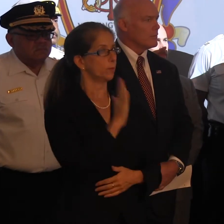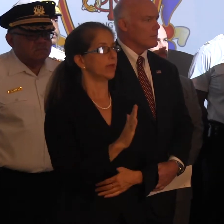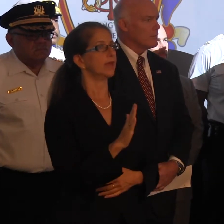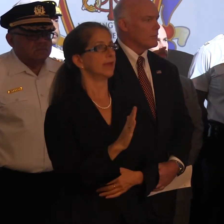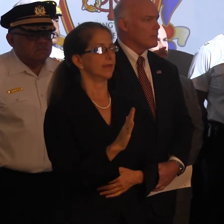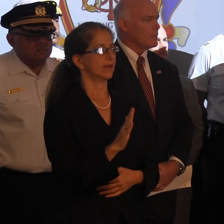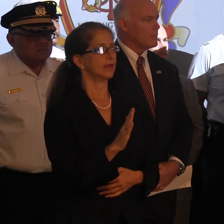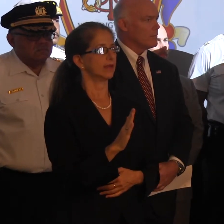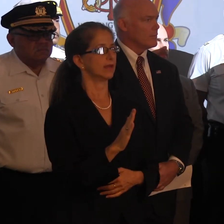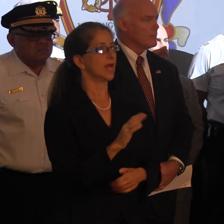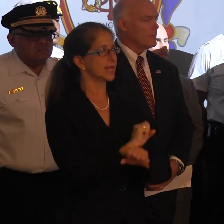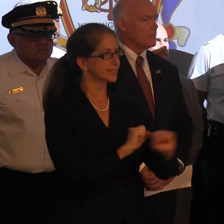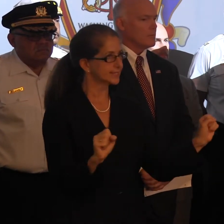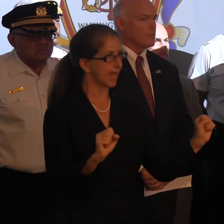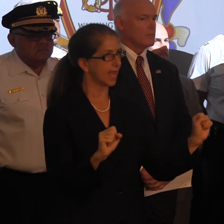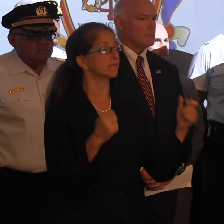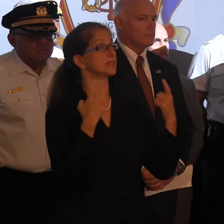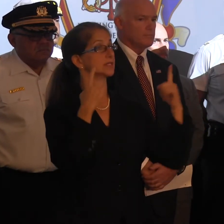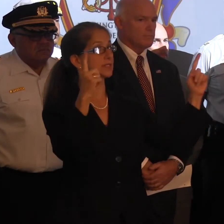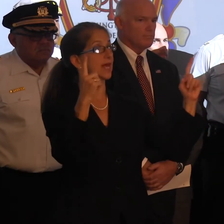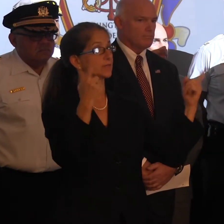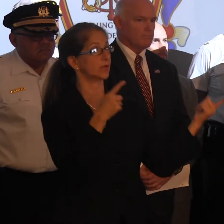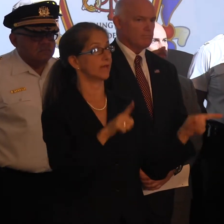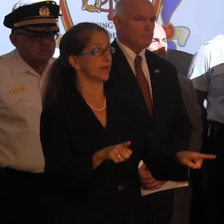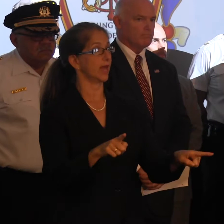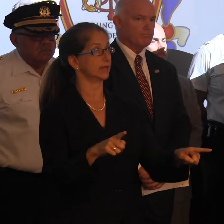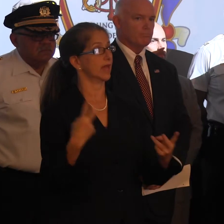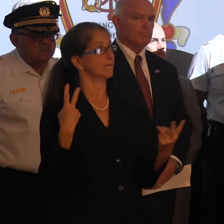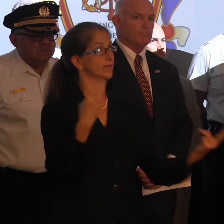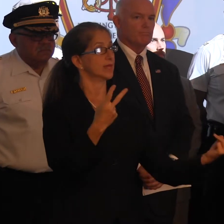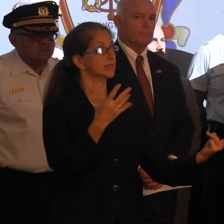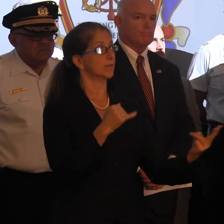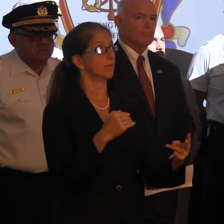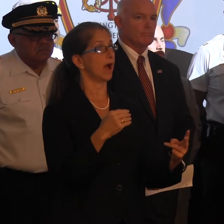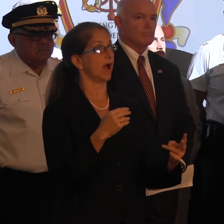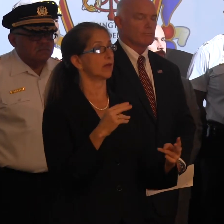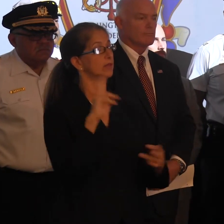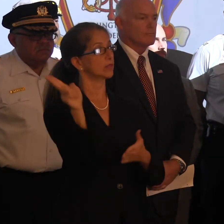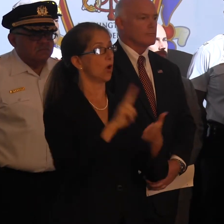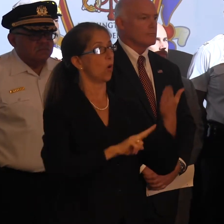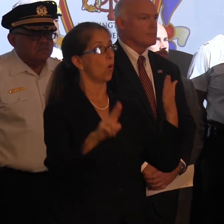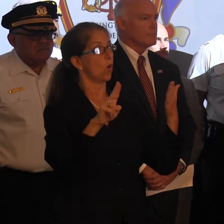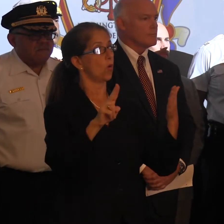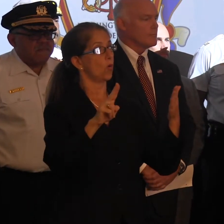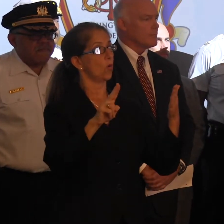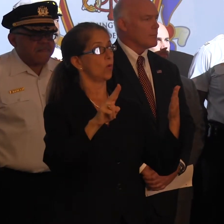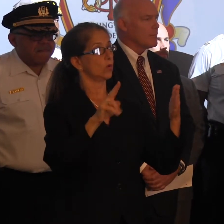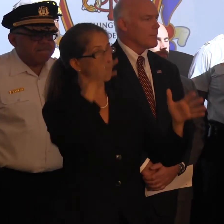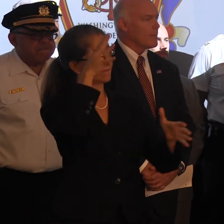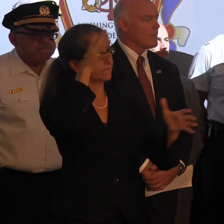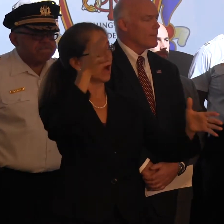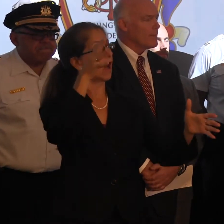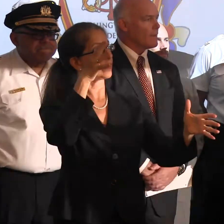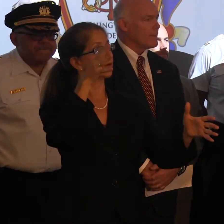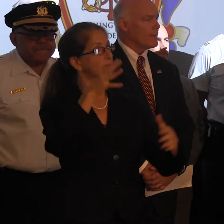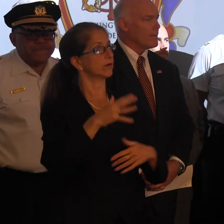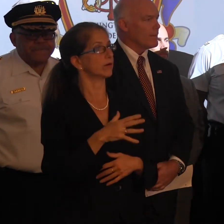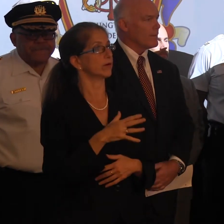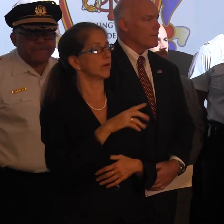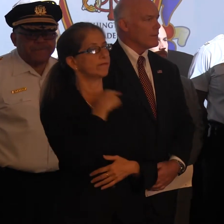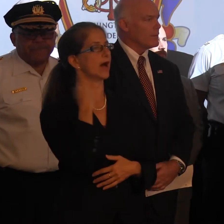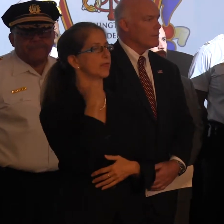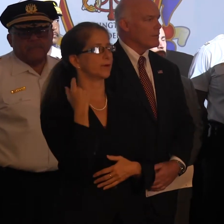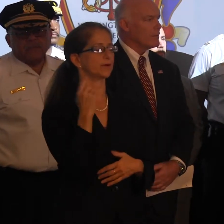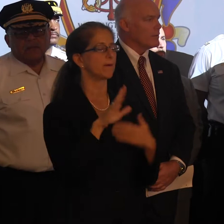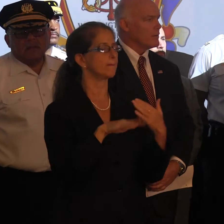a safe and successful event and visit by the Holy Father, a safe and successful event for all of